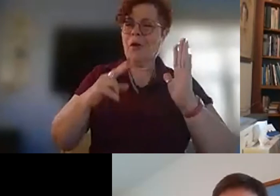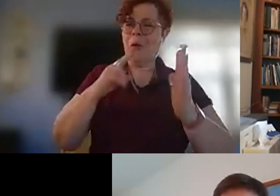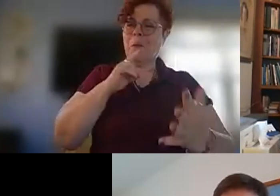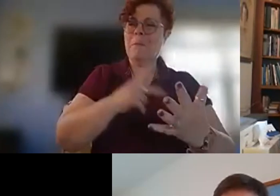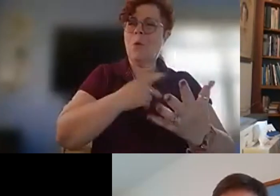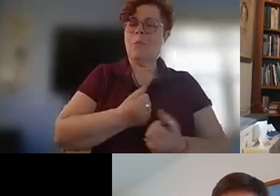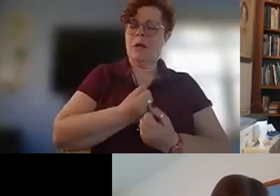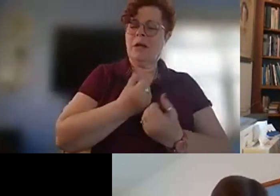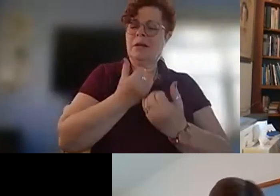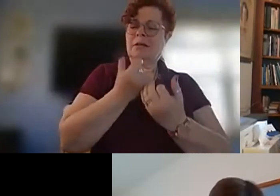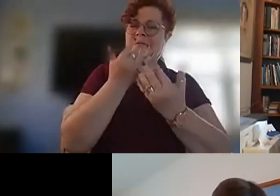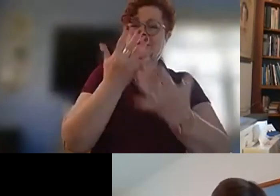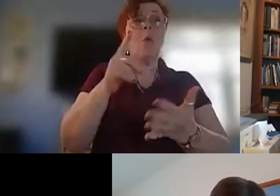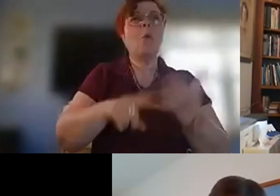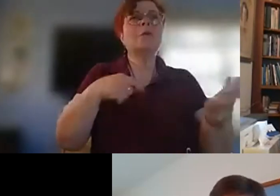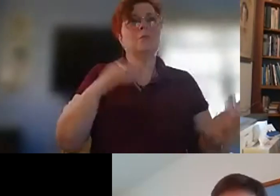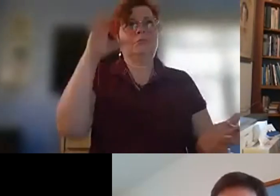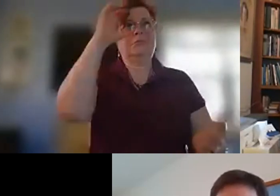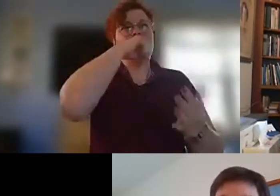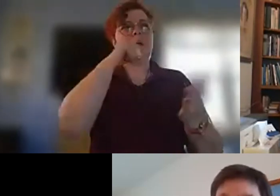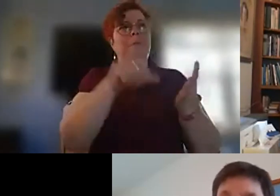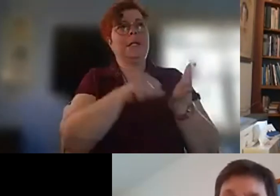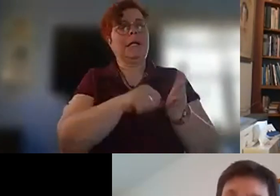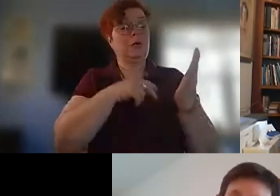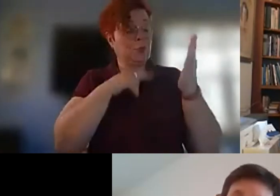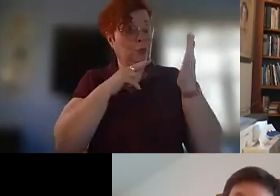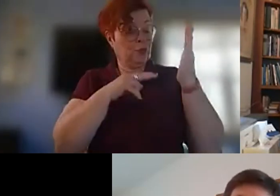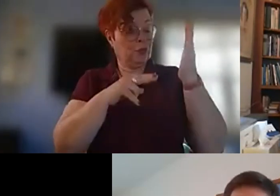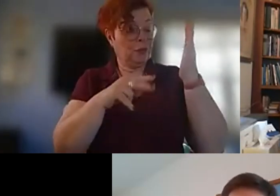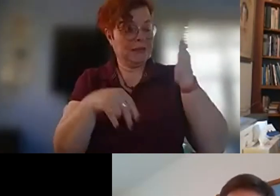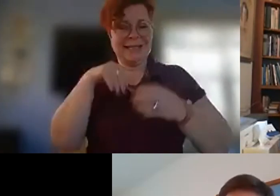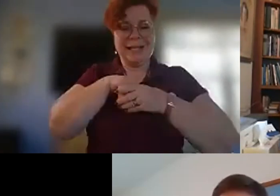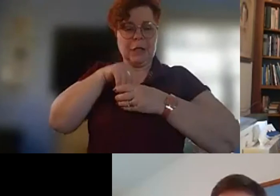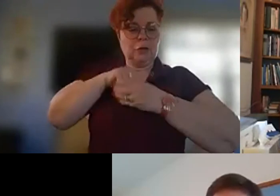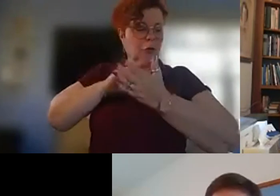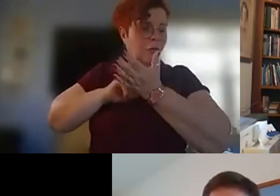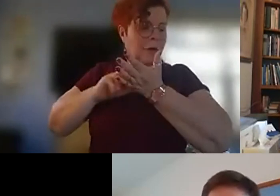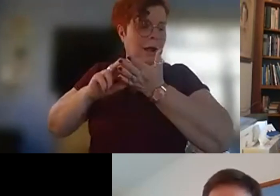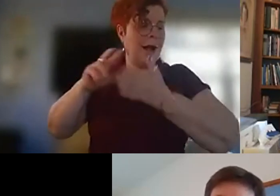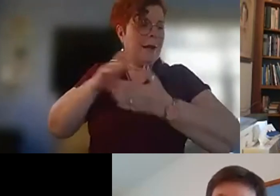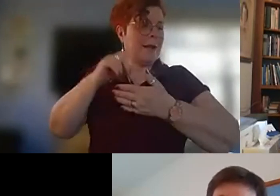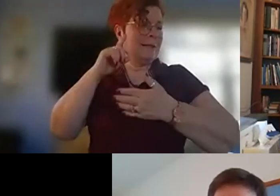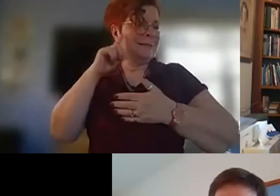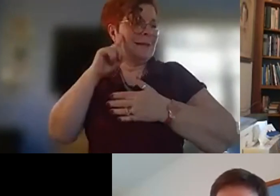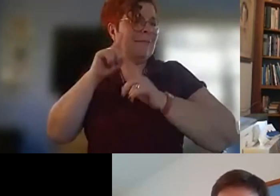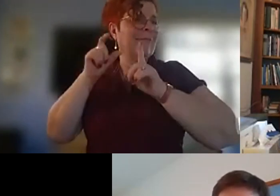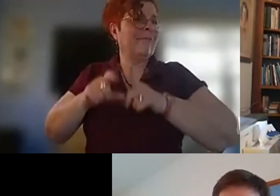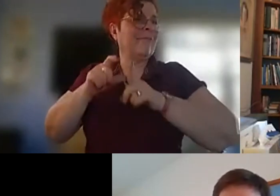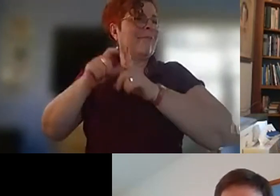the sorts of things that you might miss on the page the the internal rhymes and the kind of assonance of of some of the of the words and stuff comes